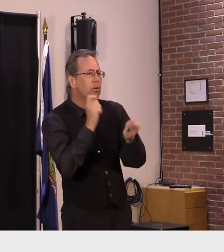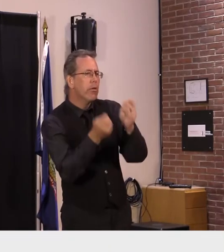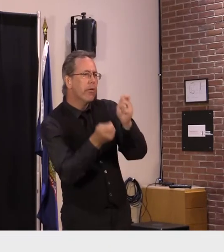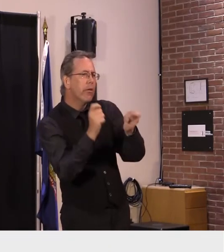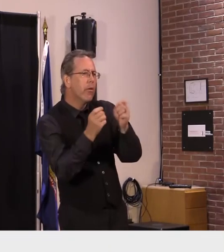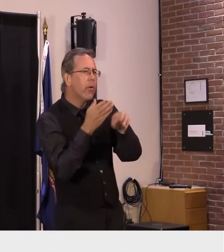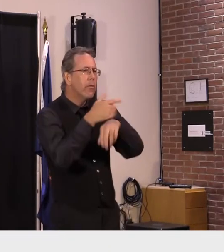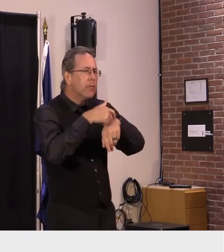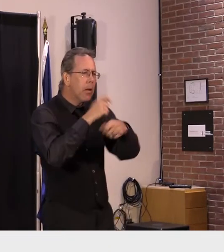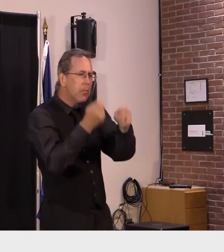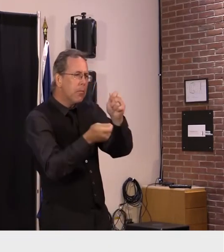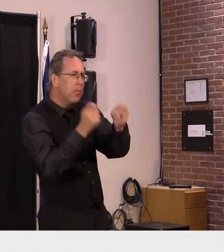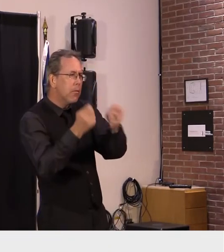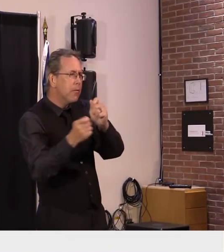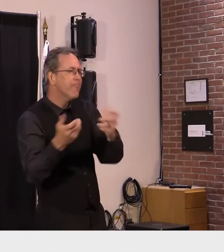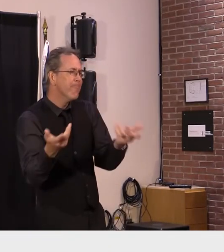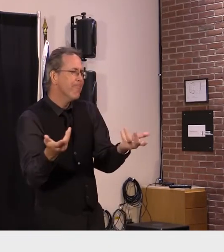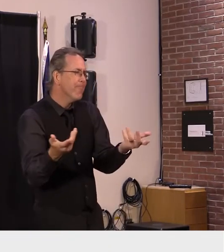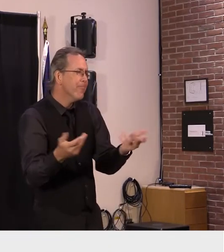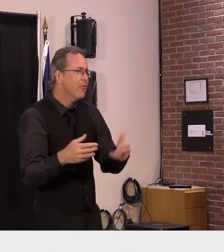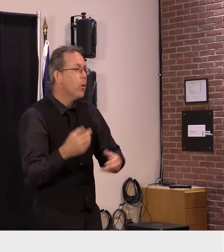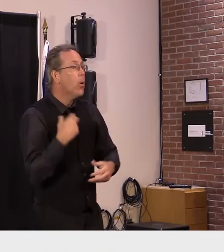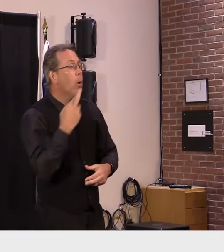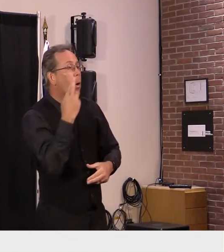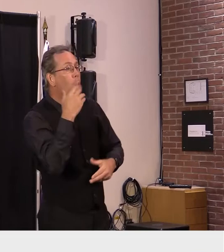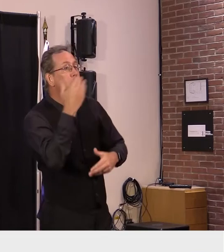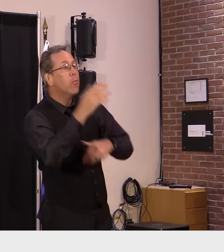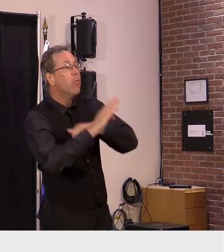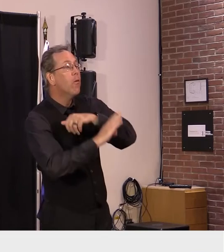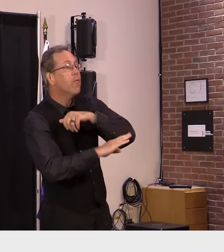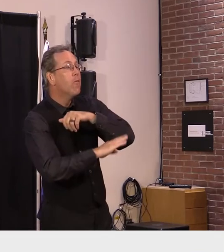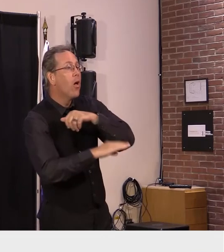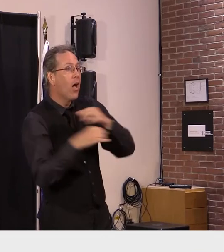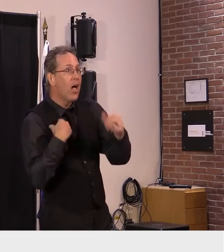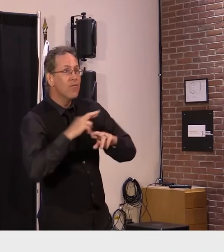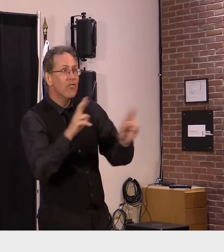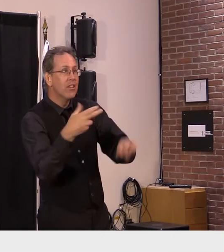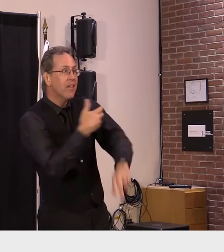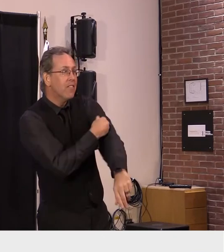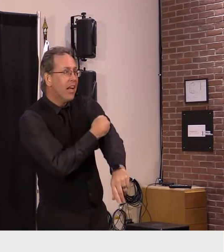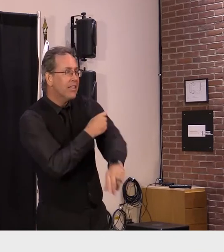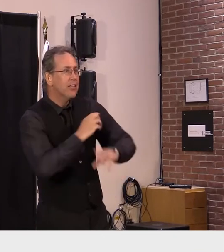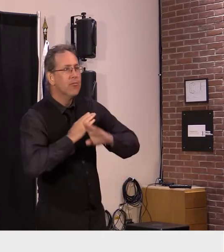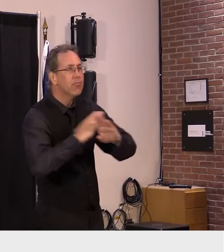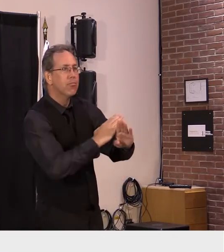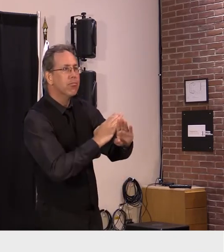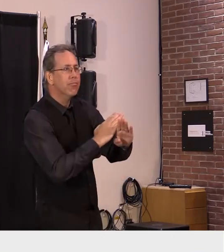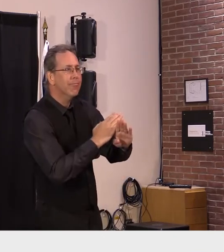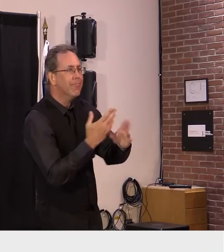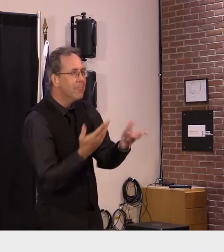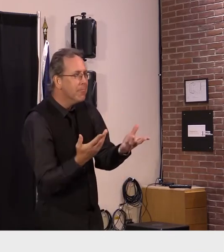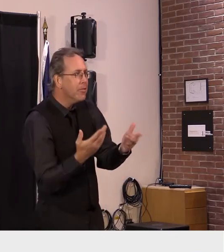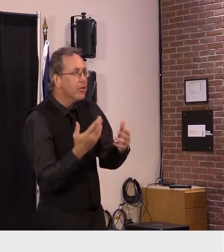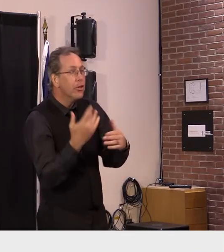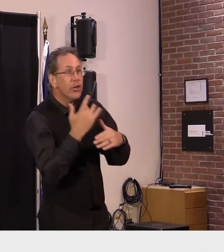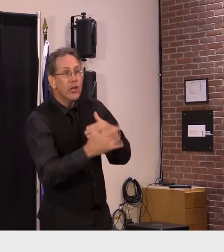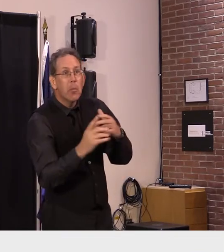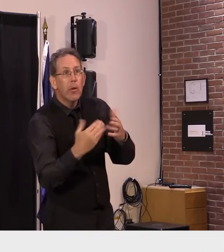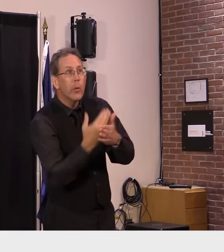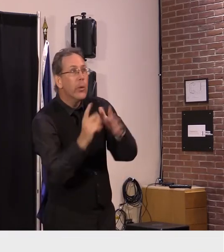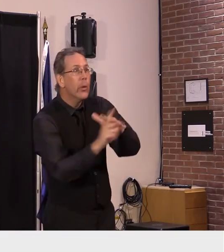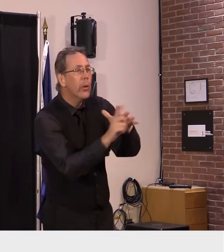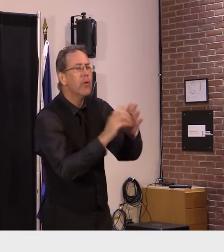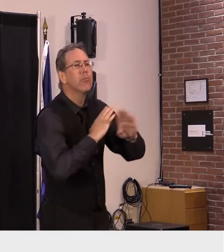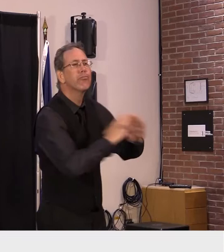have a vaccine in the fall that covers not only the earlier versions of covet but